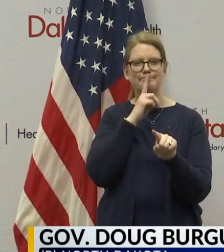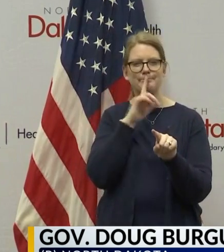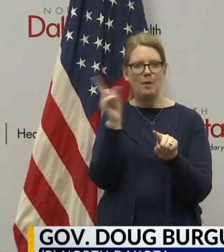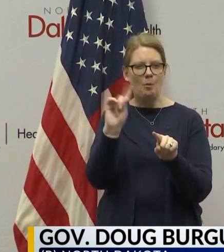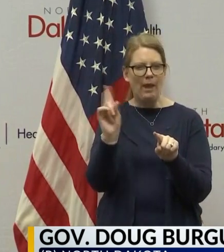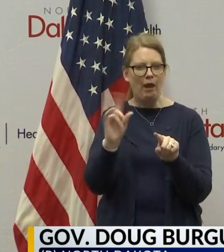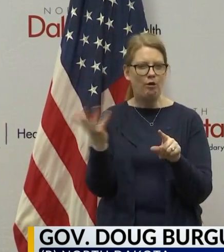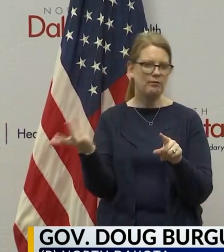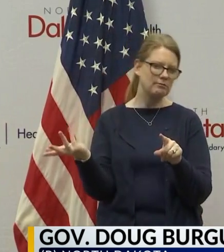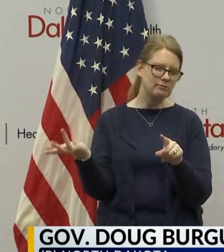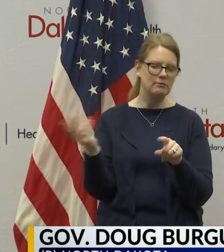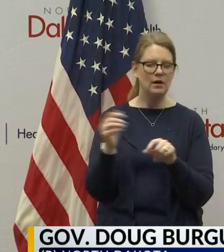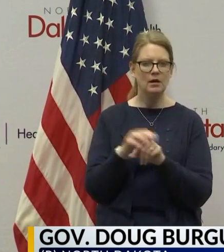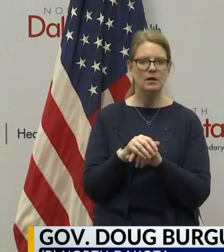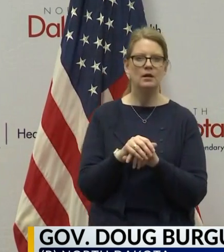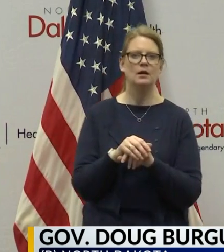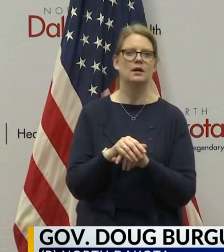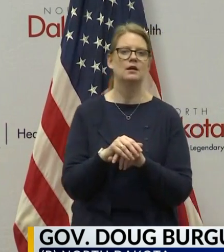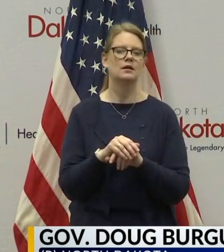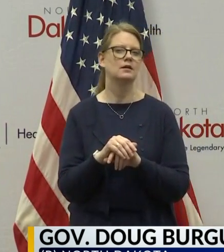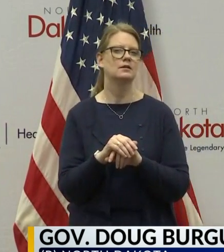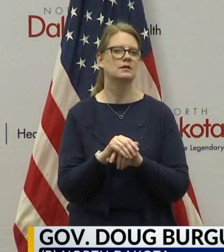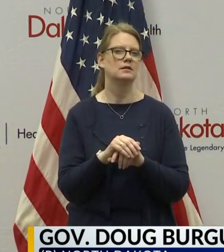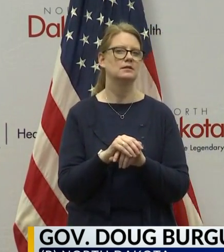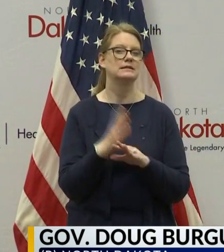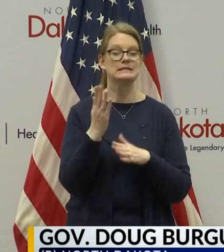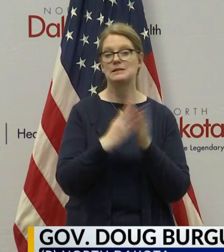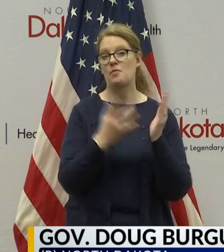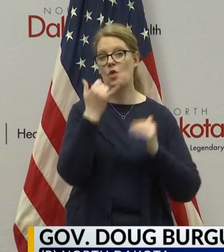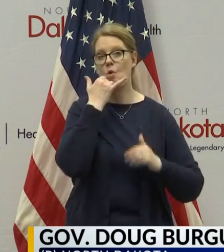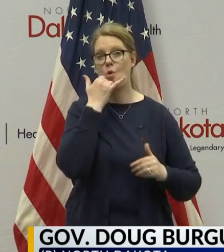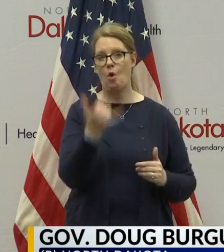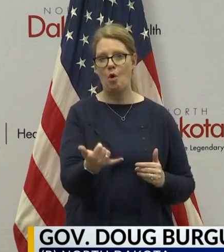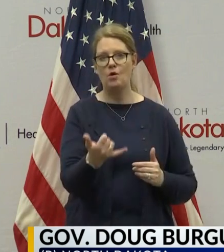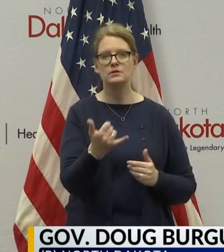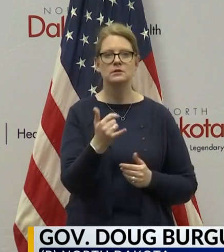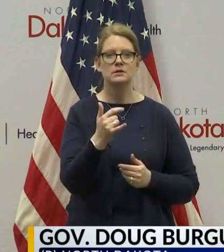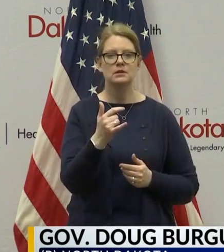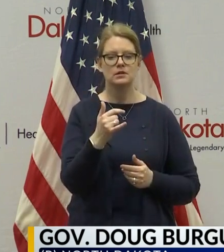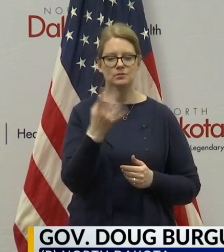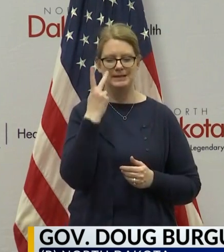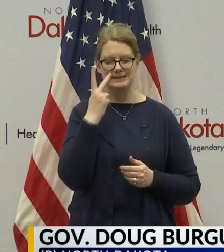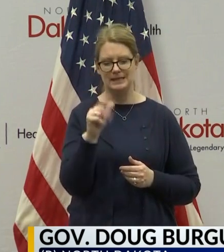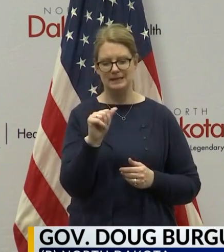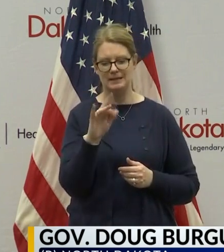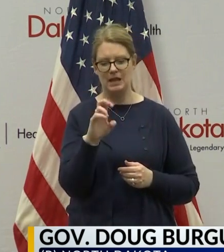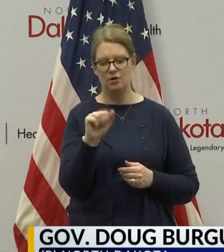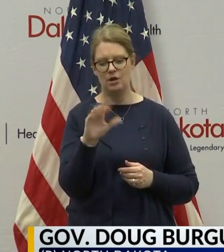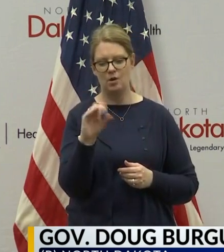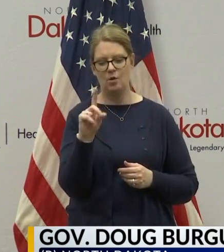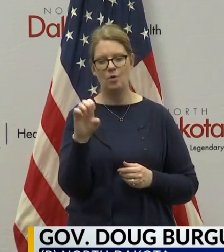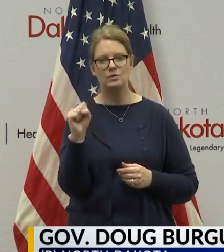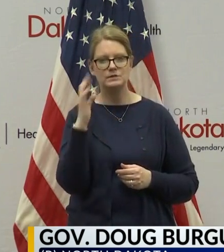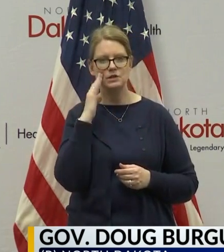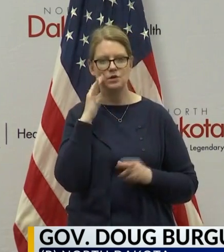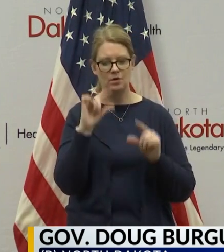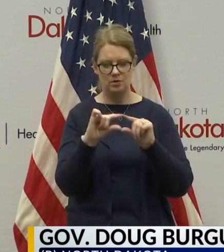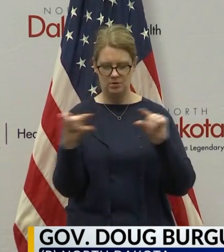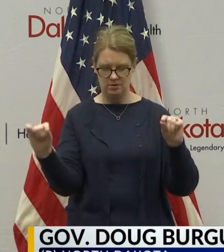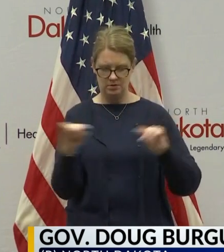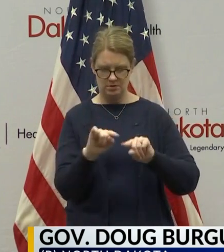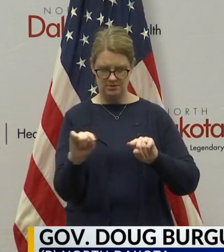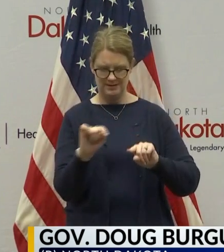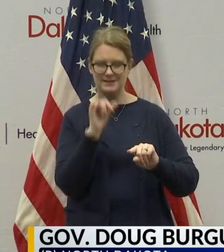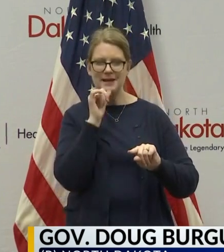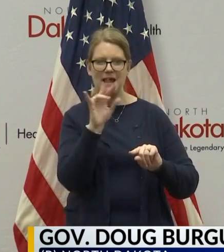or not. We know that some of the calls that we're getting based on the area codes, they're coming into the governor's office or not seven to one